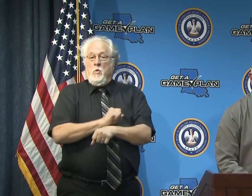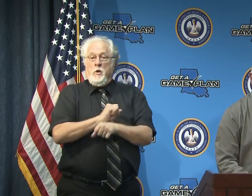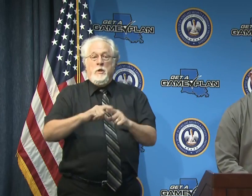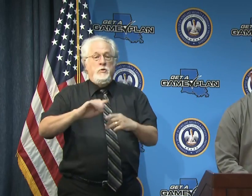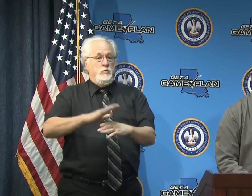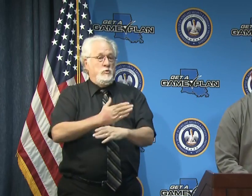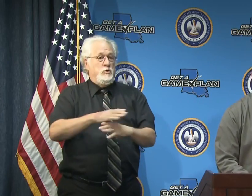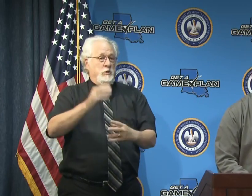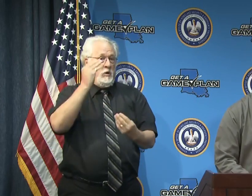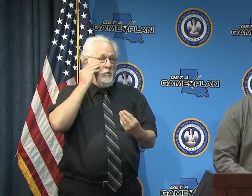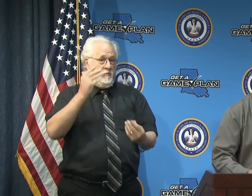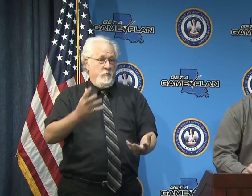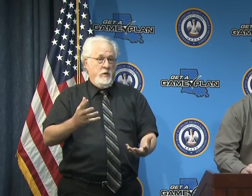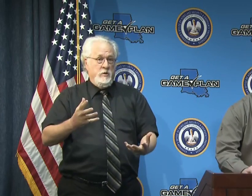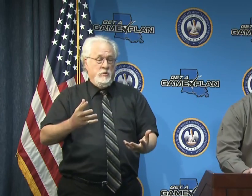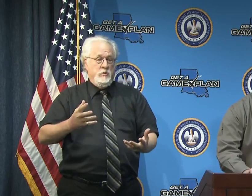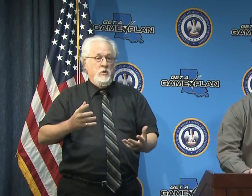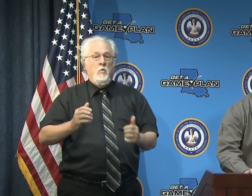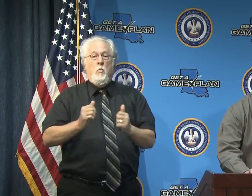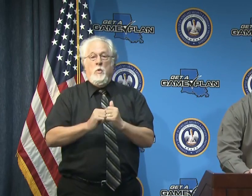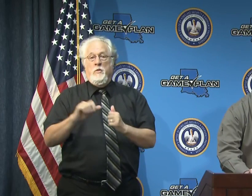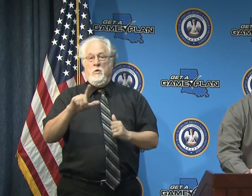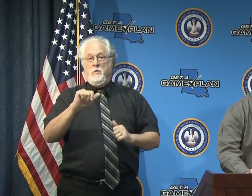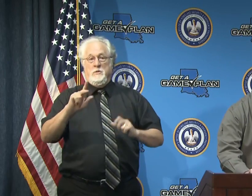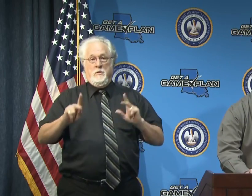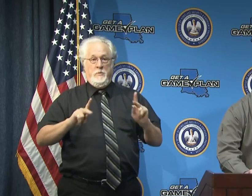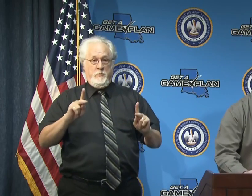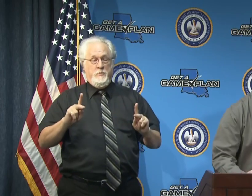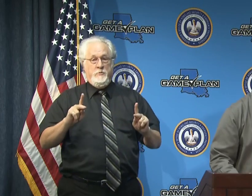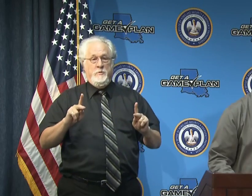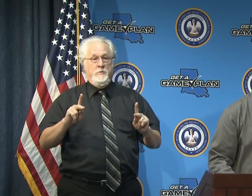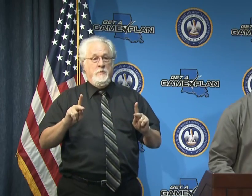information with Louisianas and many